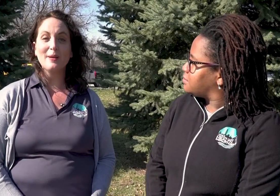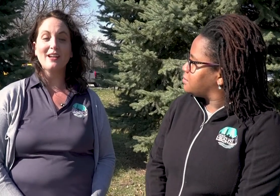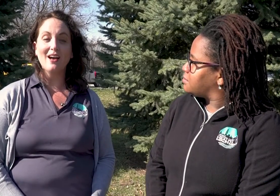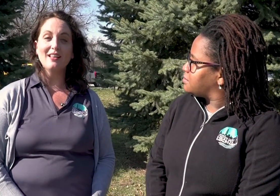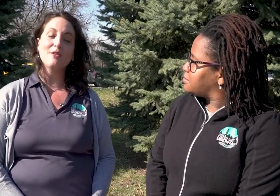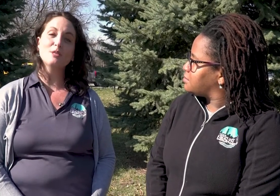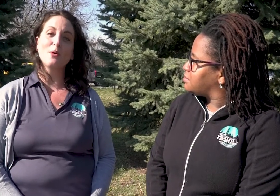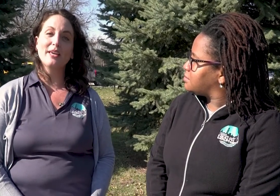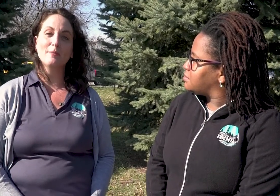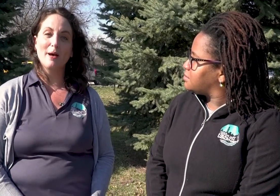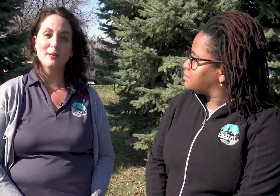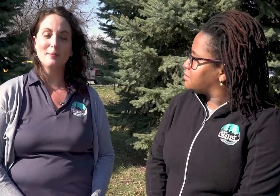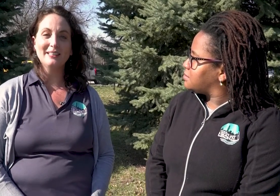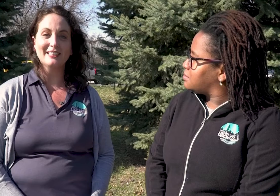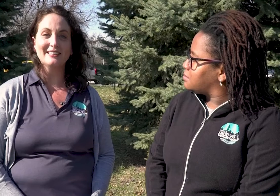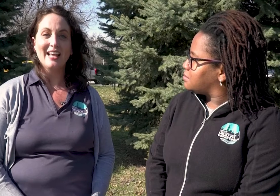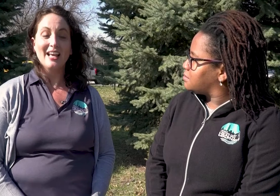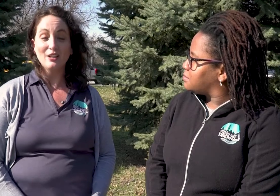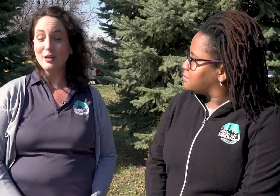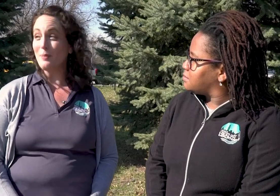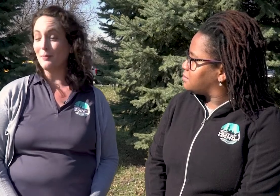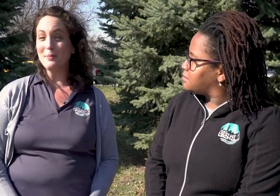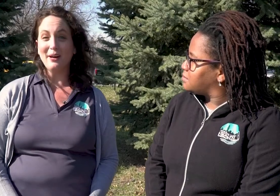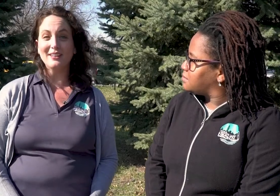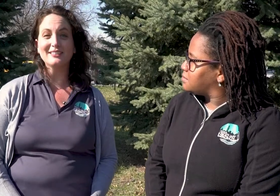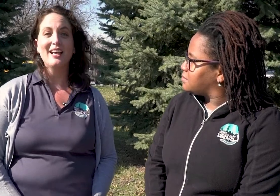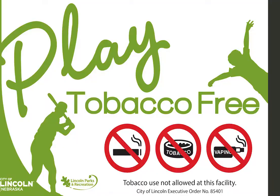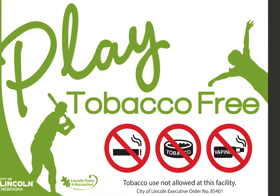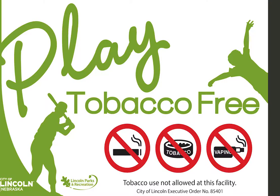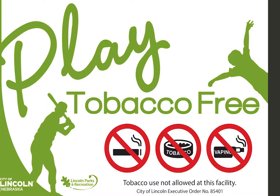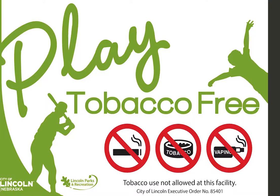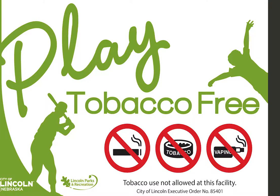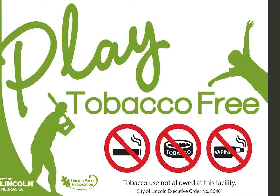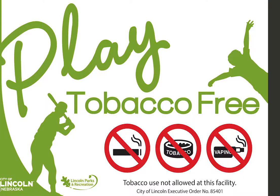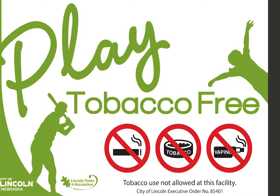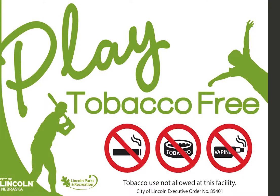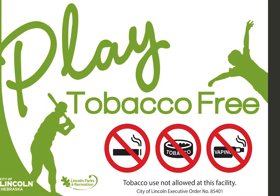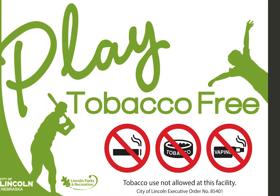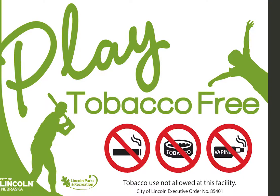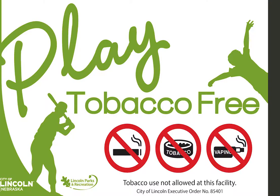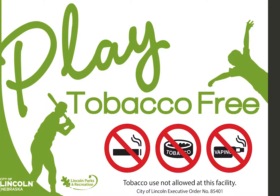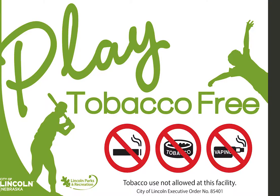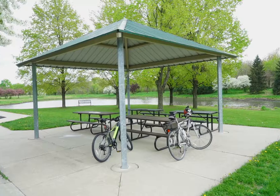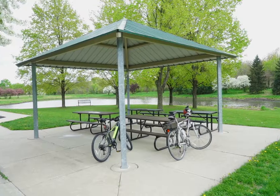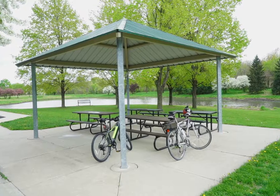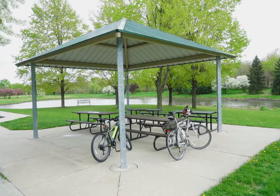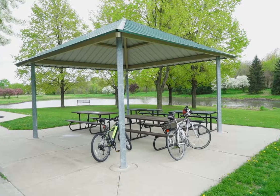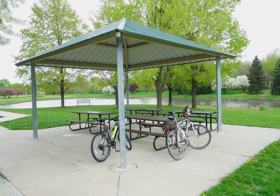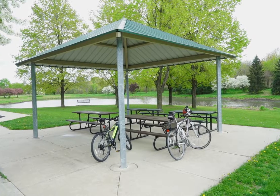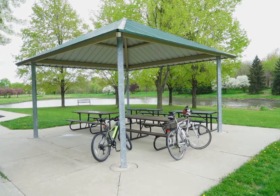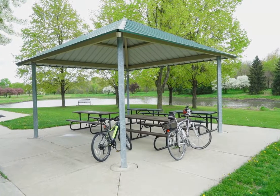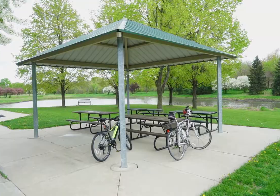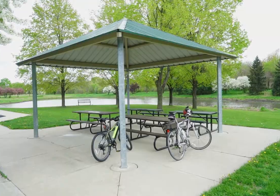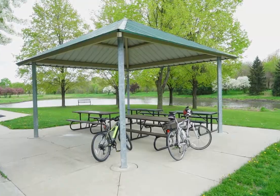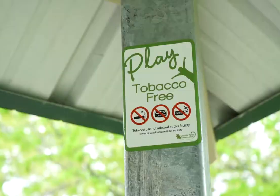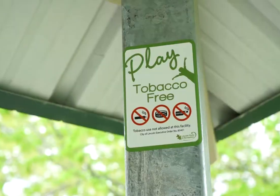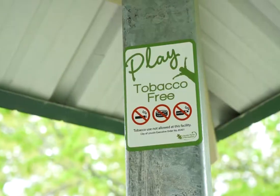by not allowing smoking in public places, including public parks. The City of Lincoln has a tobacco-free parks policy, which includes electronic